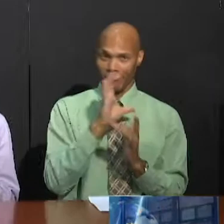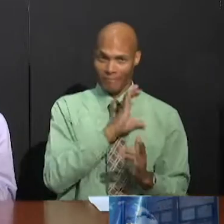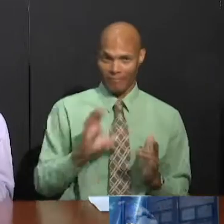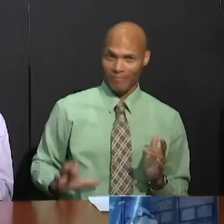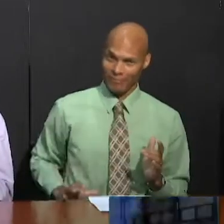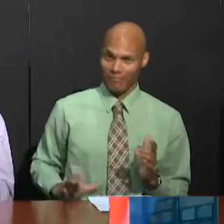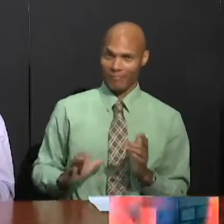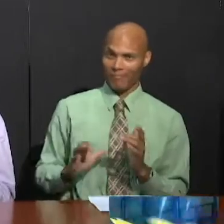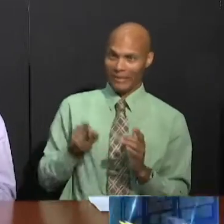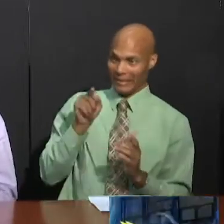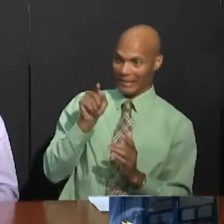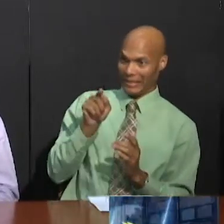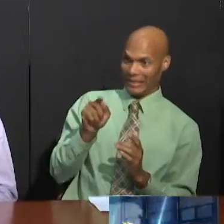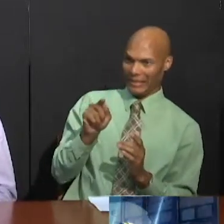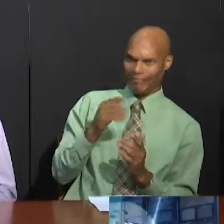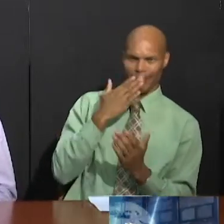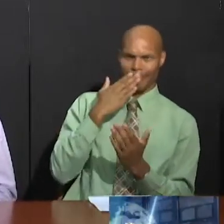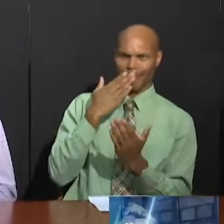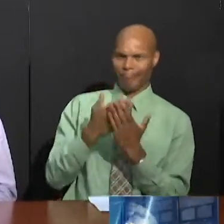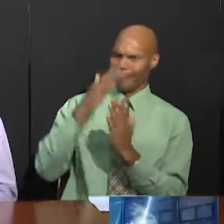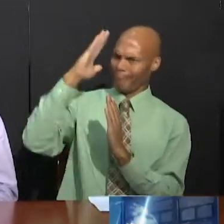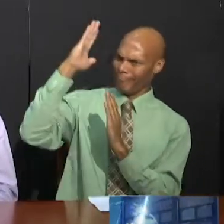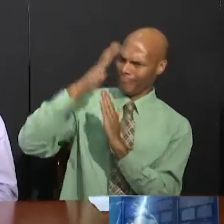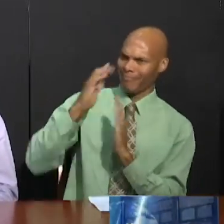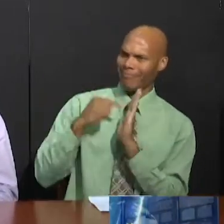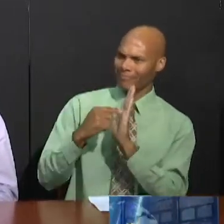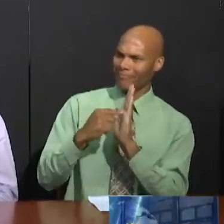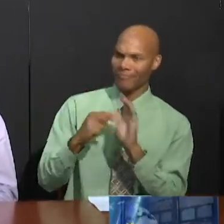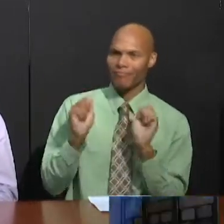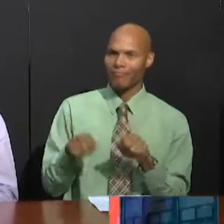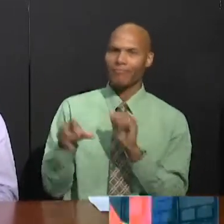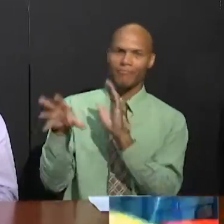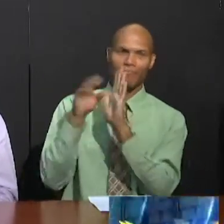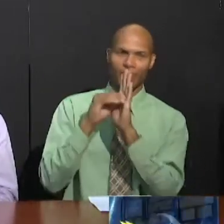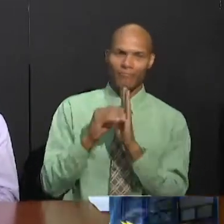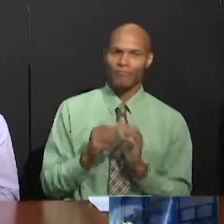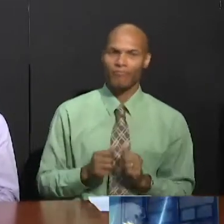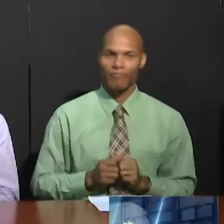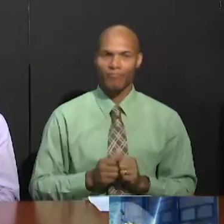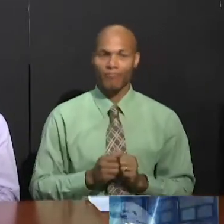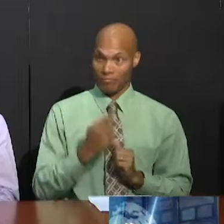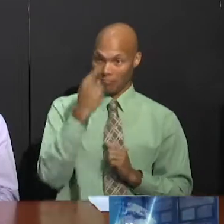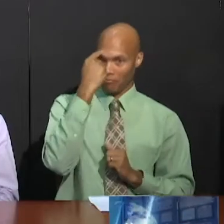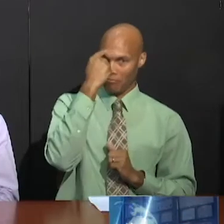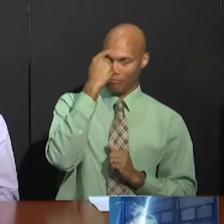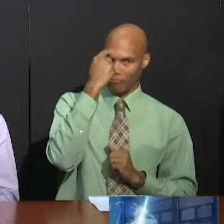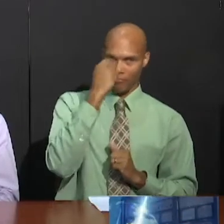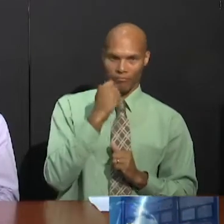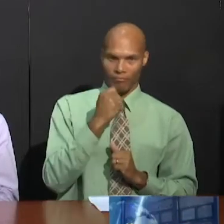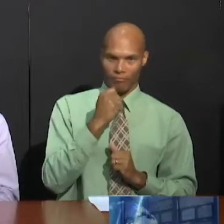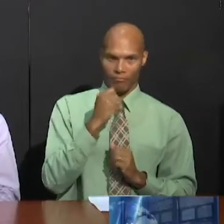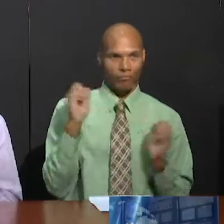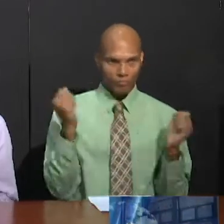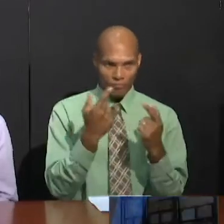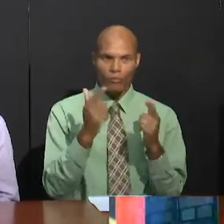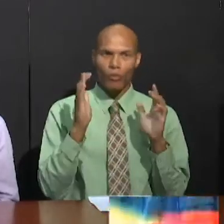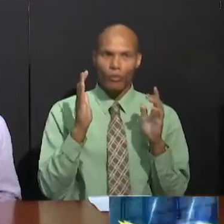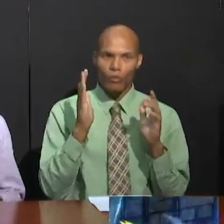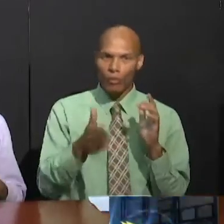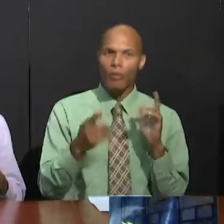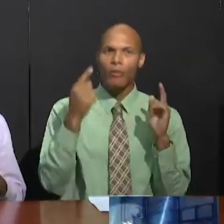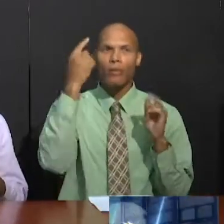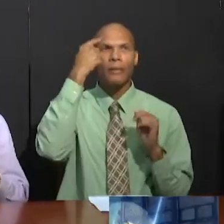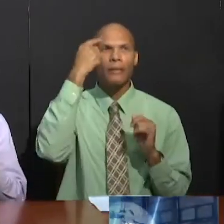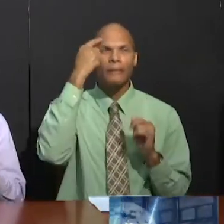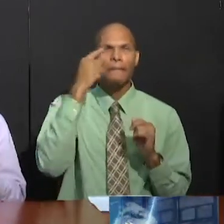And similarly, by considering the Bible examples there, it is expected that all will go away encouraged and up-built and